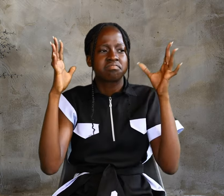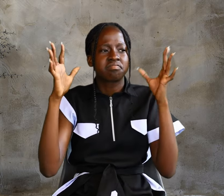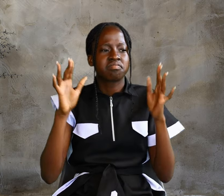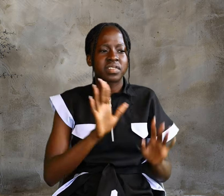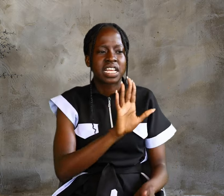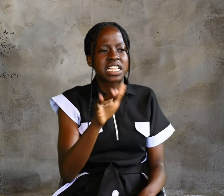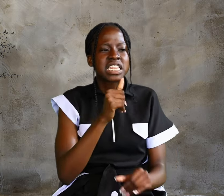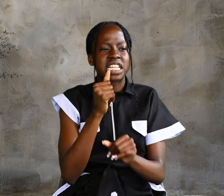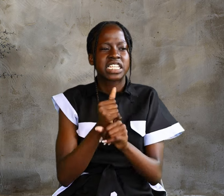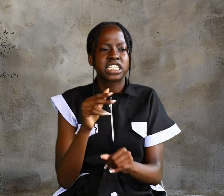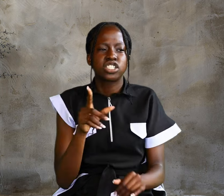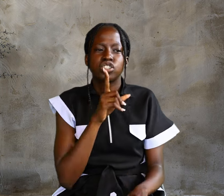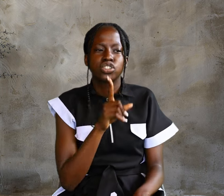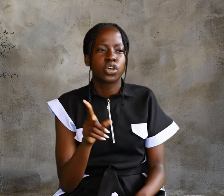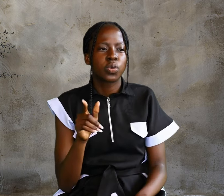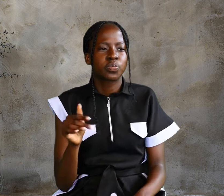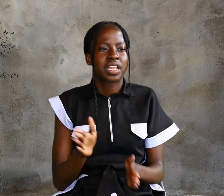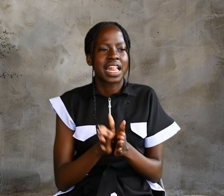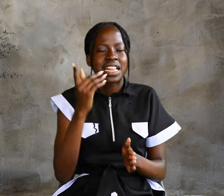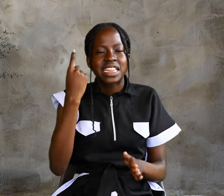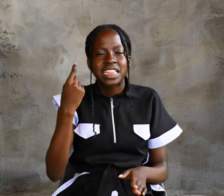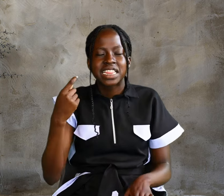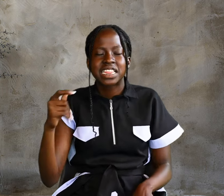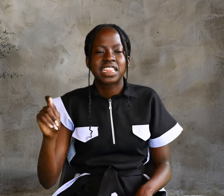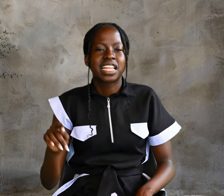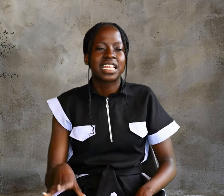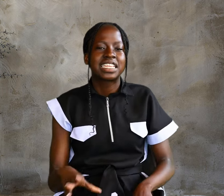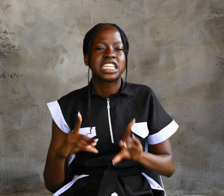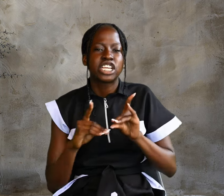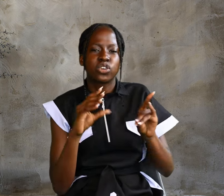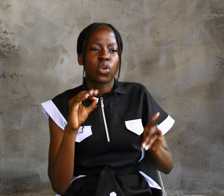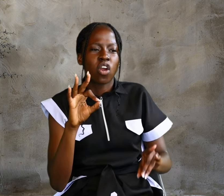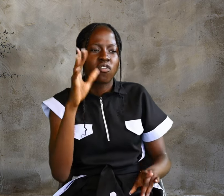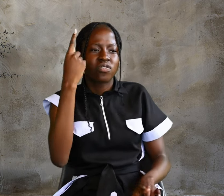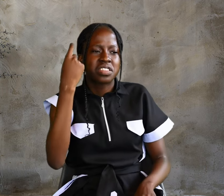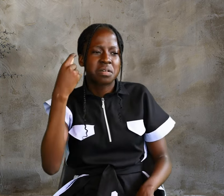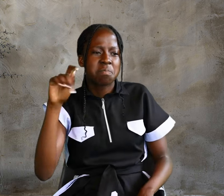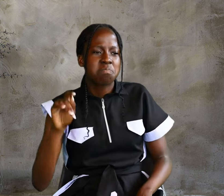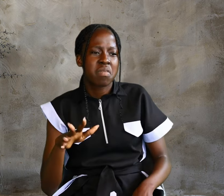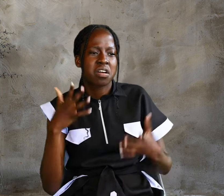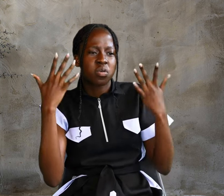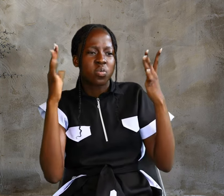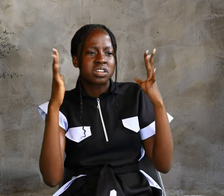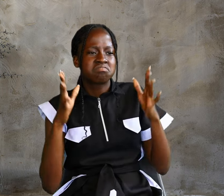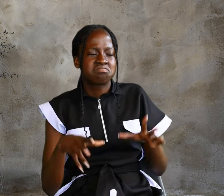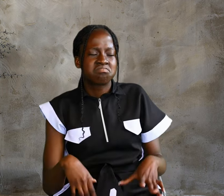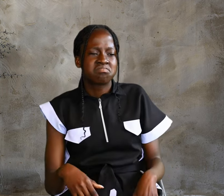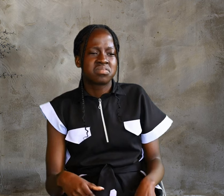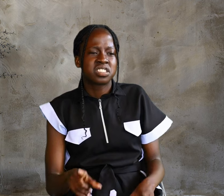so, And the master of the banquet tasted the water that had been turned into wine.